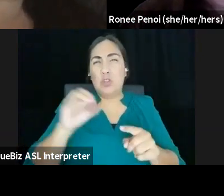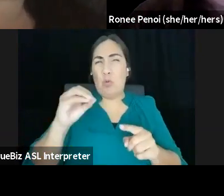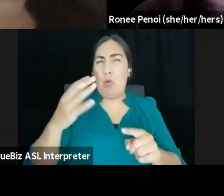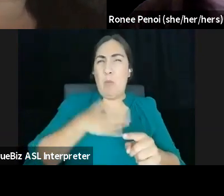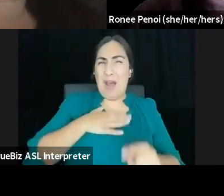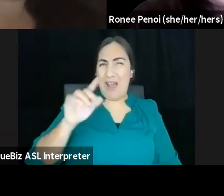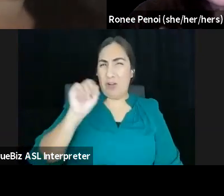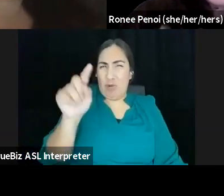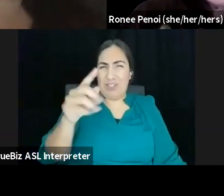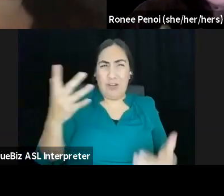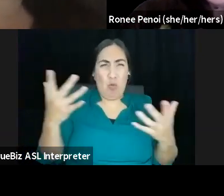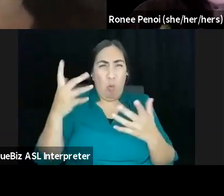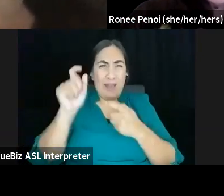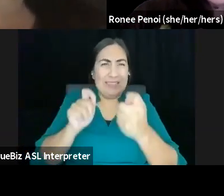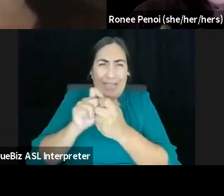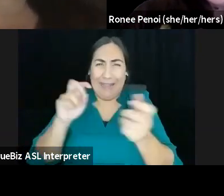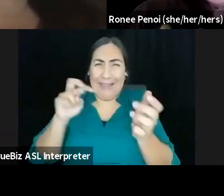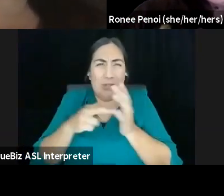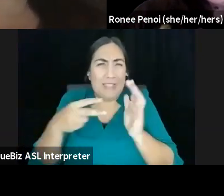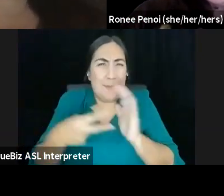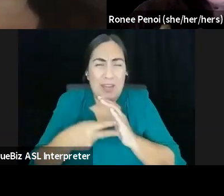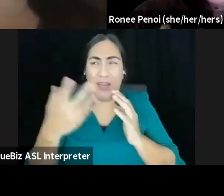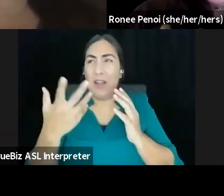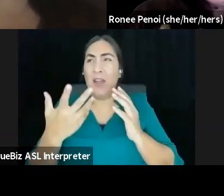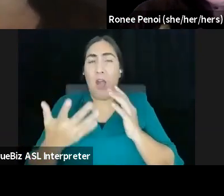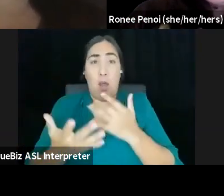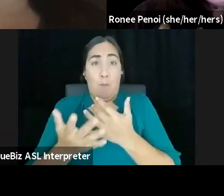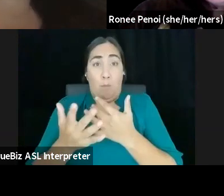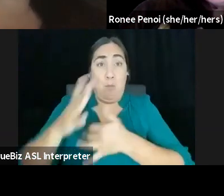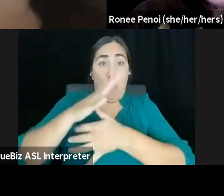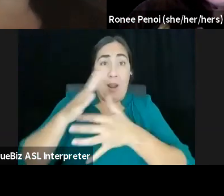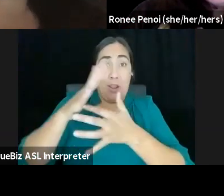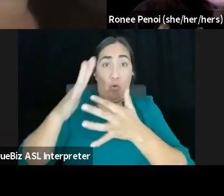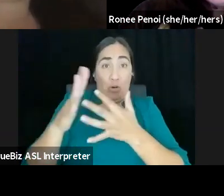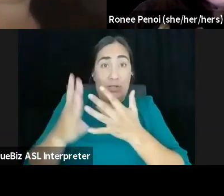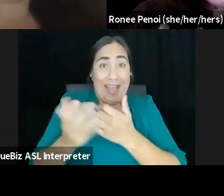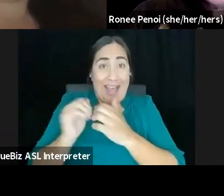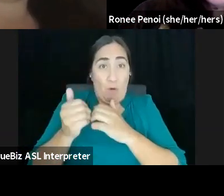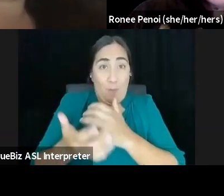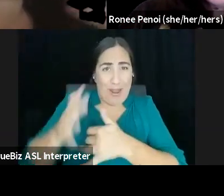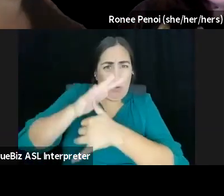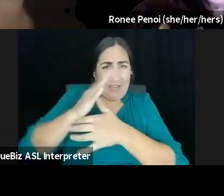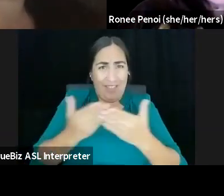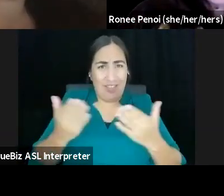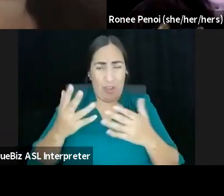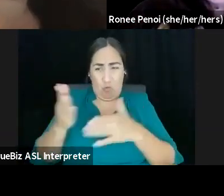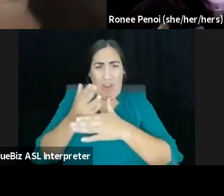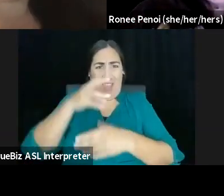does that mean, um, prioritizing like sustainability within like people and not just physical material things?